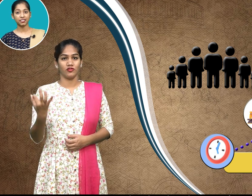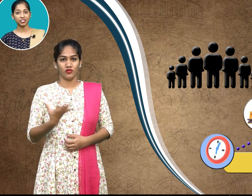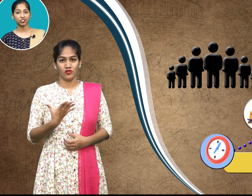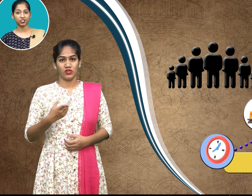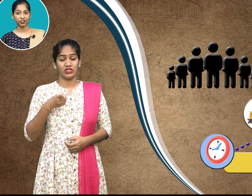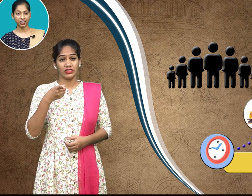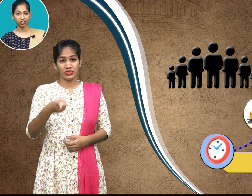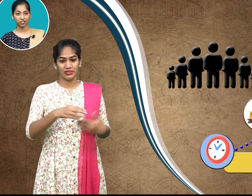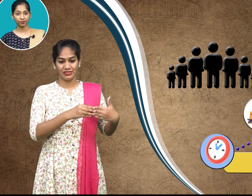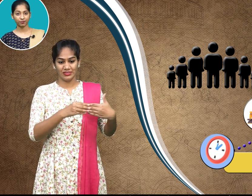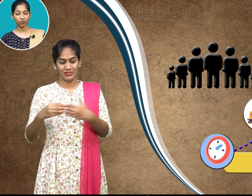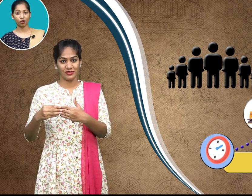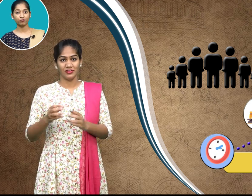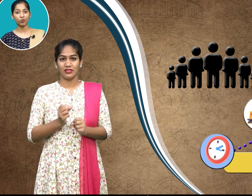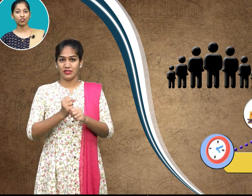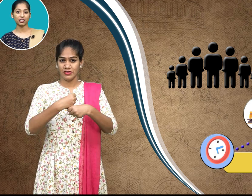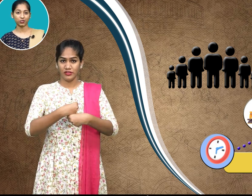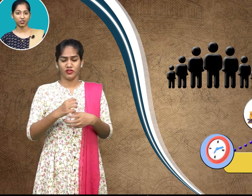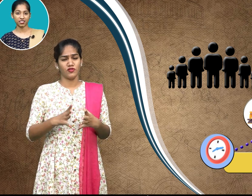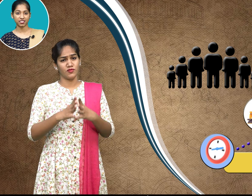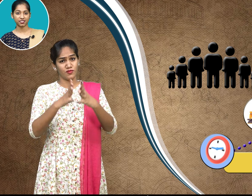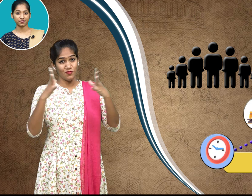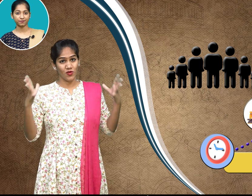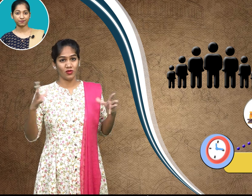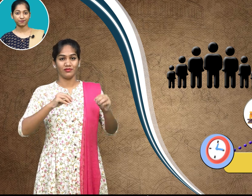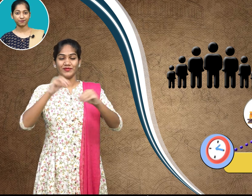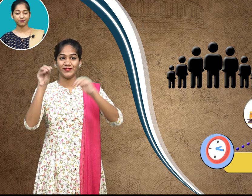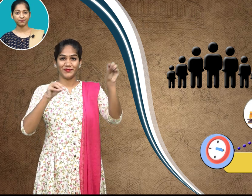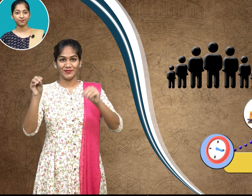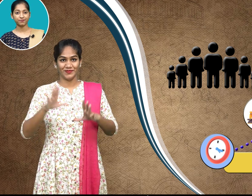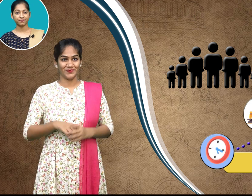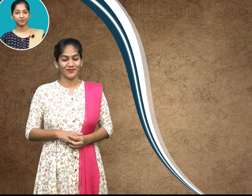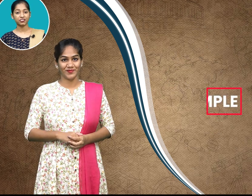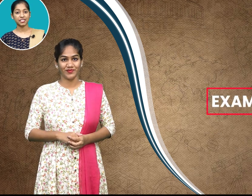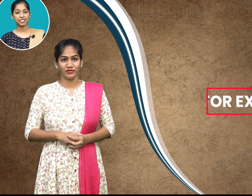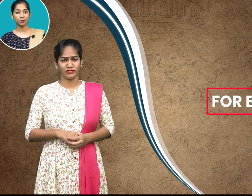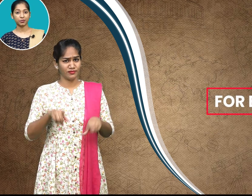led to the creation of more resources for example